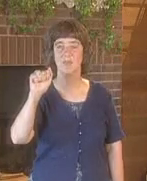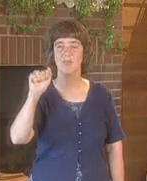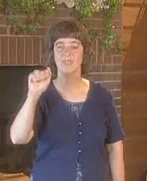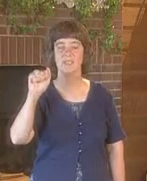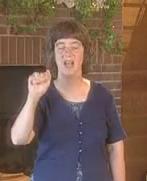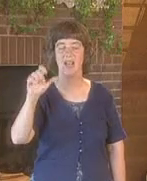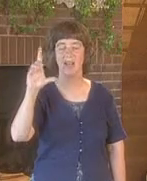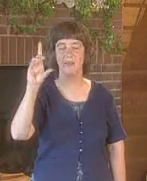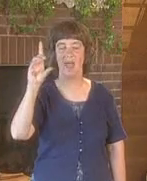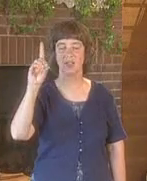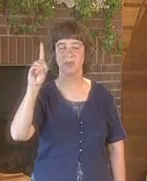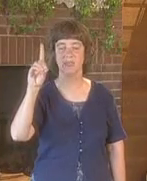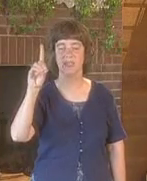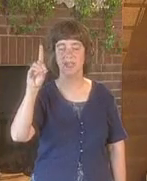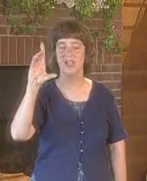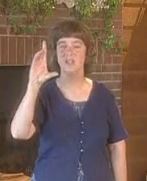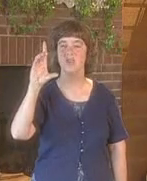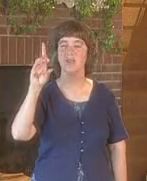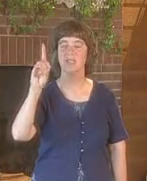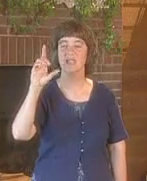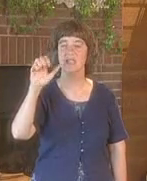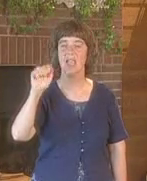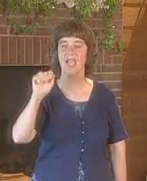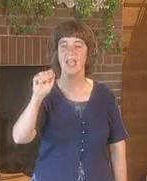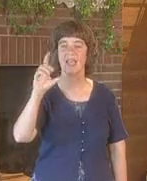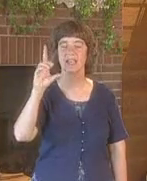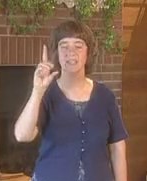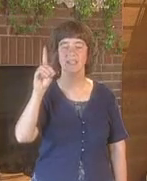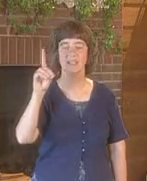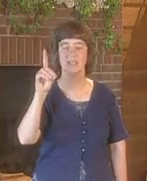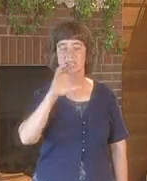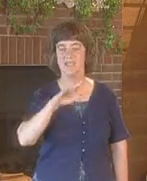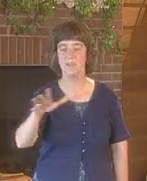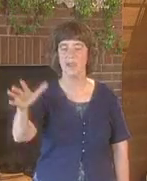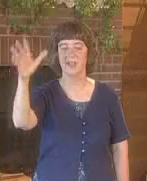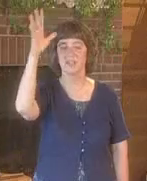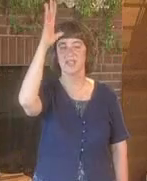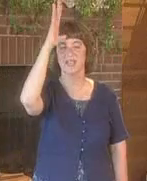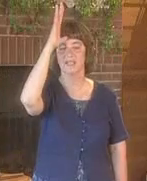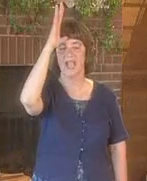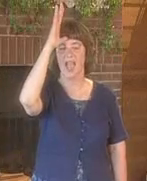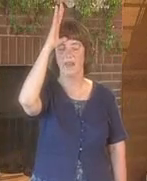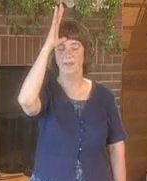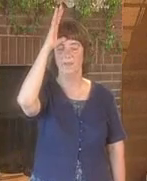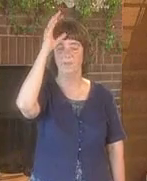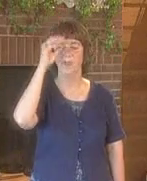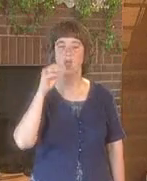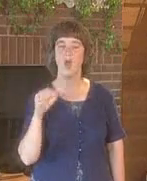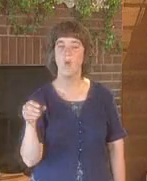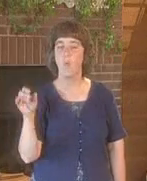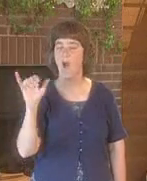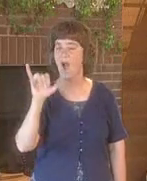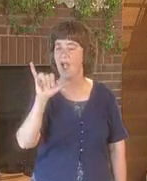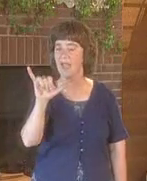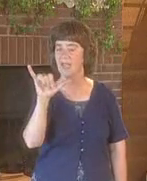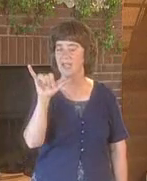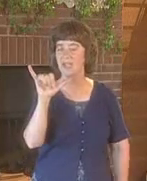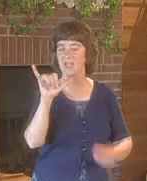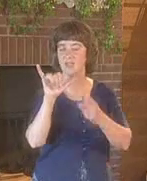thumb at the side, and back to a D. So D-A-D spells dad. Y is